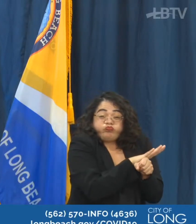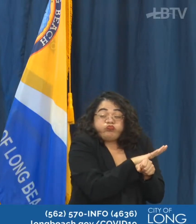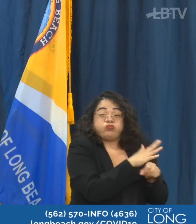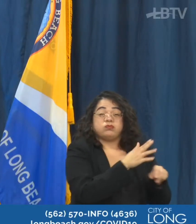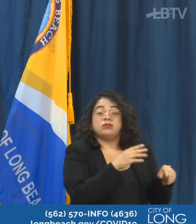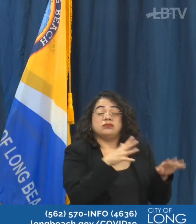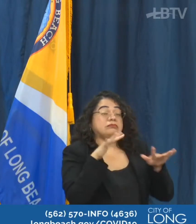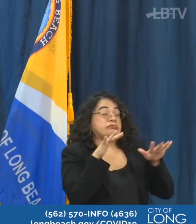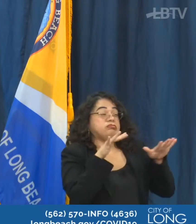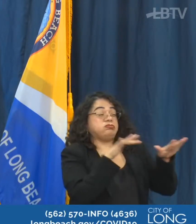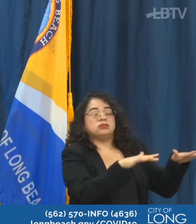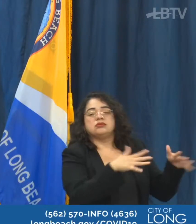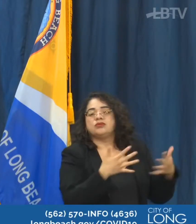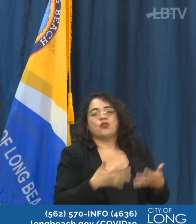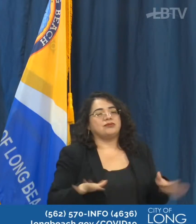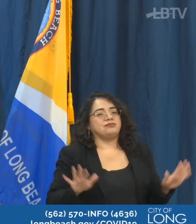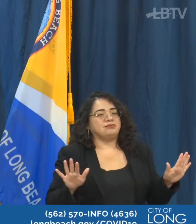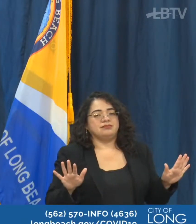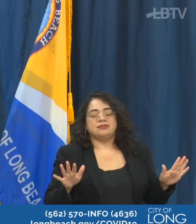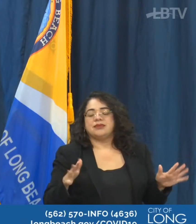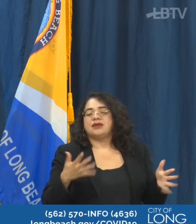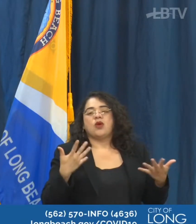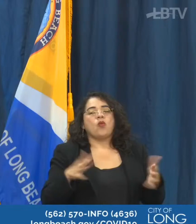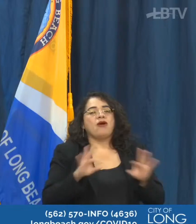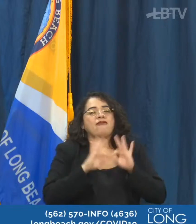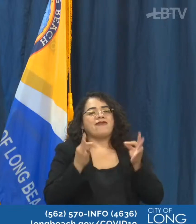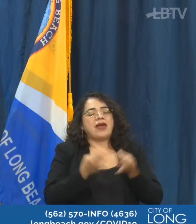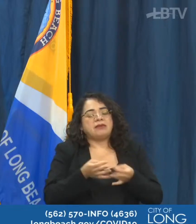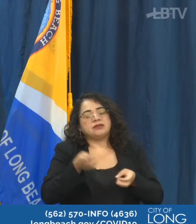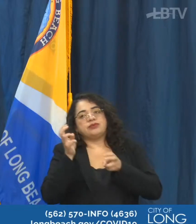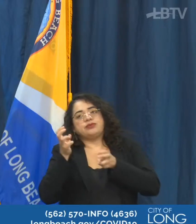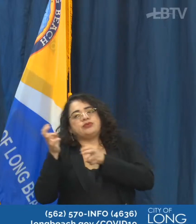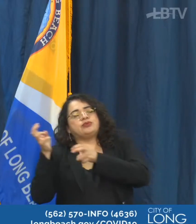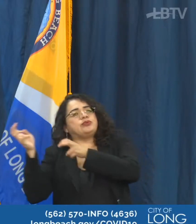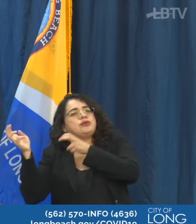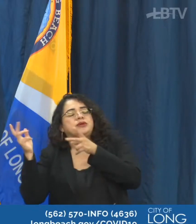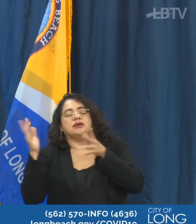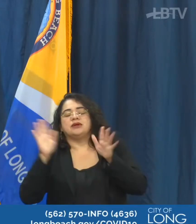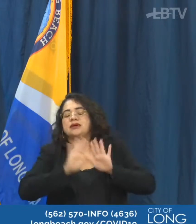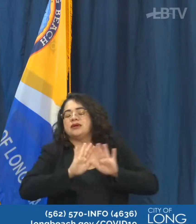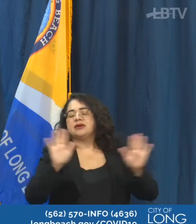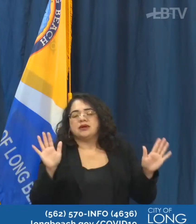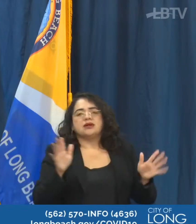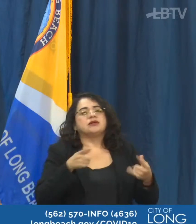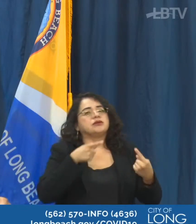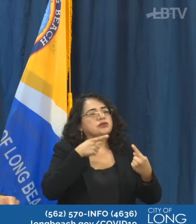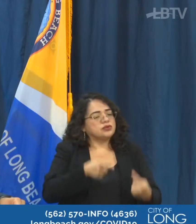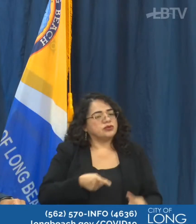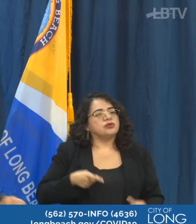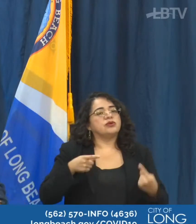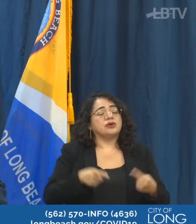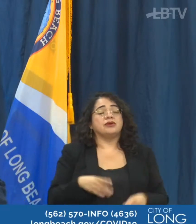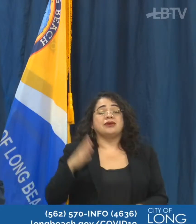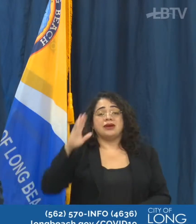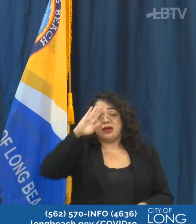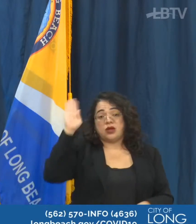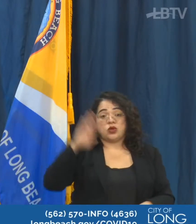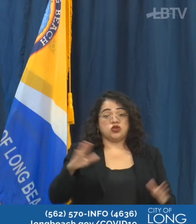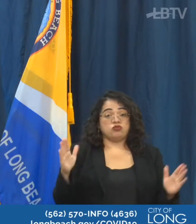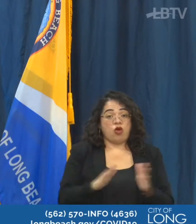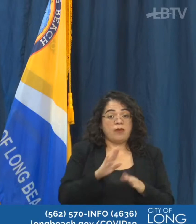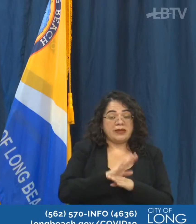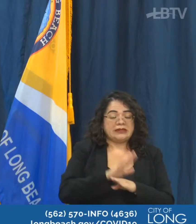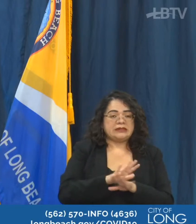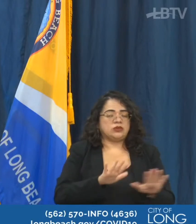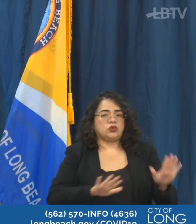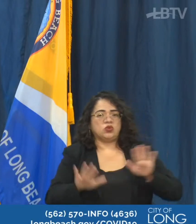care of someone in our community or a family member. Let me again thank everyone. I know this has been difficult for our small businesses, but we want